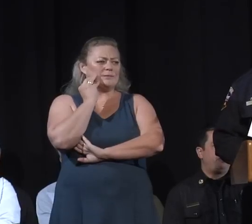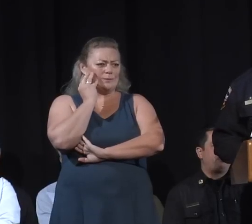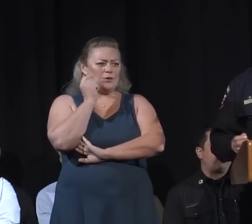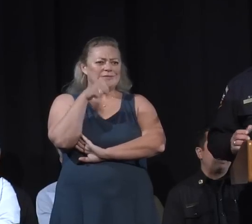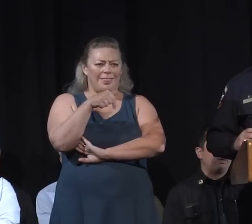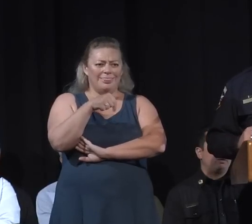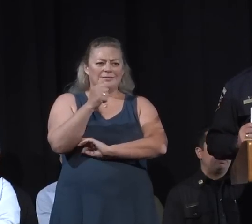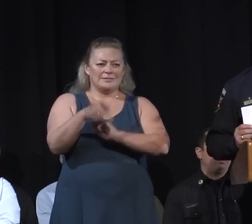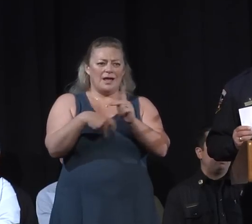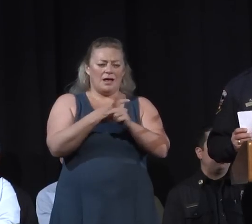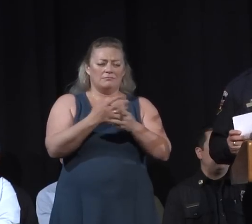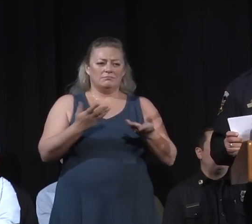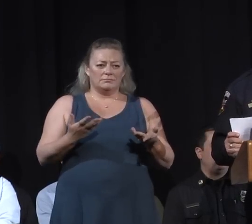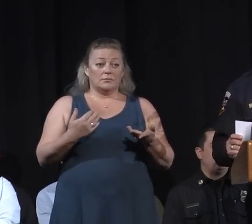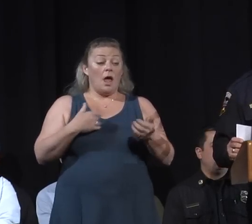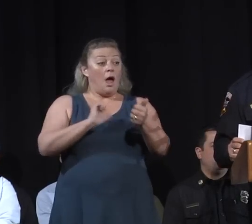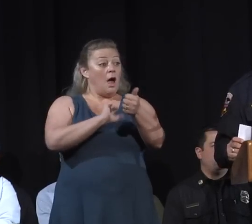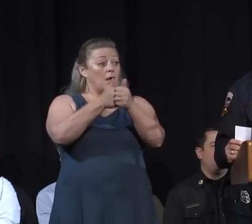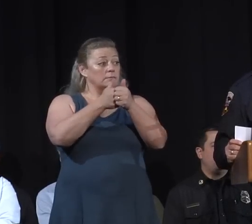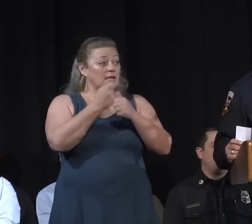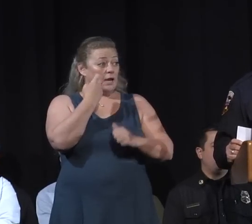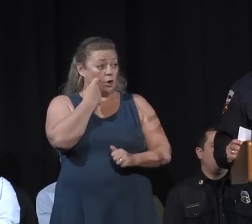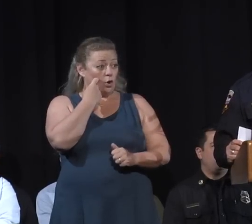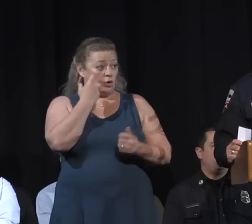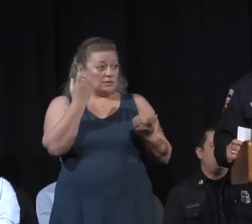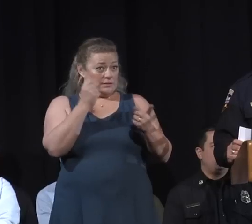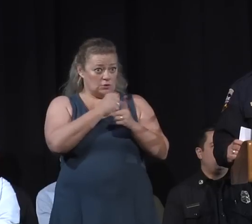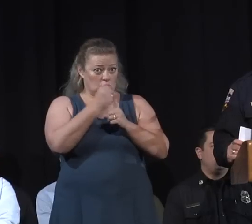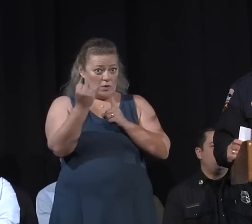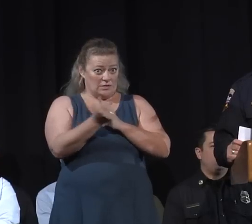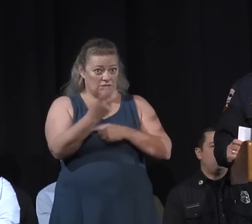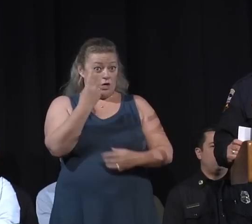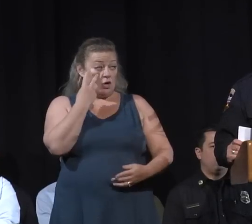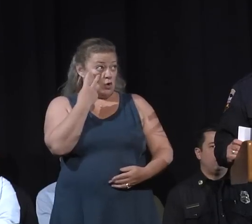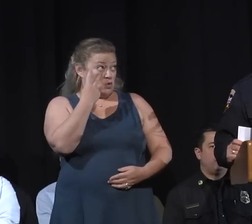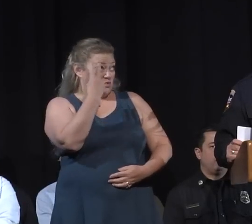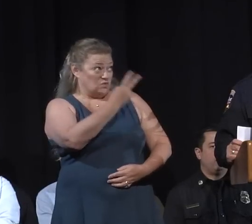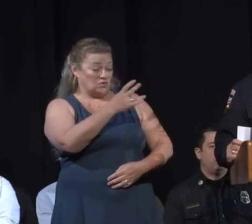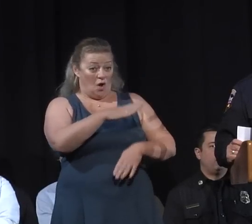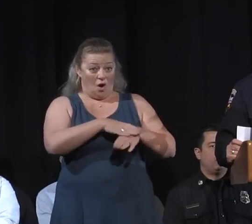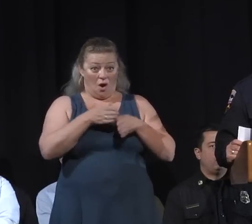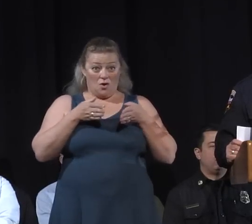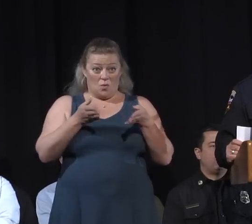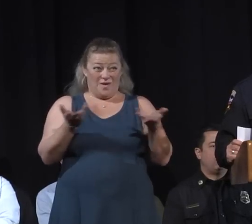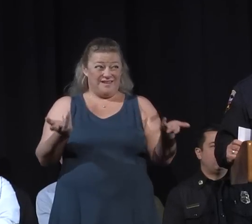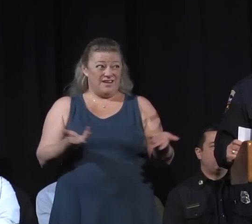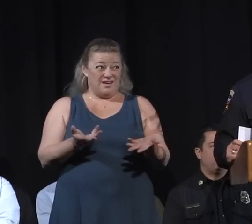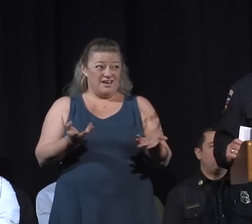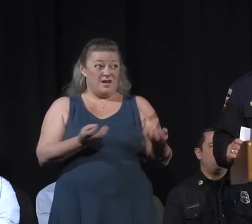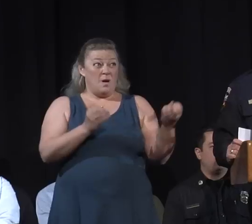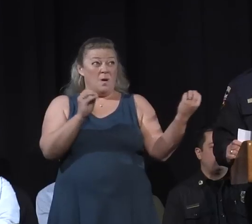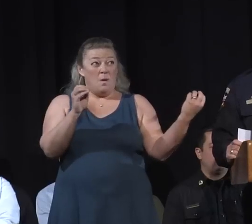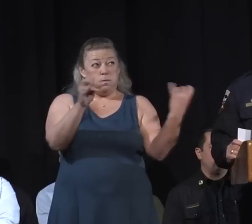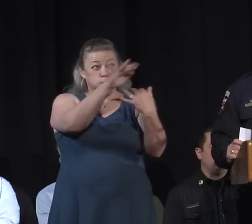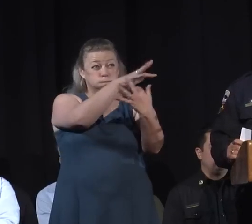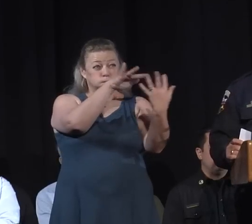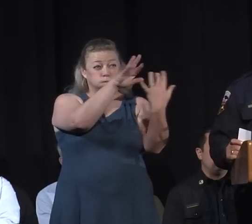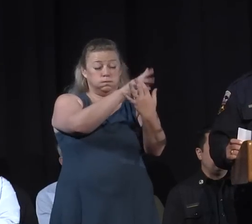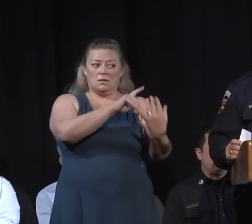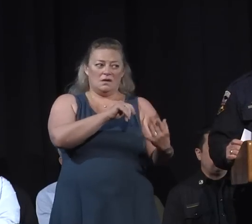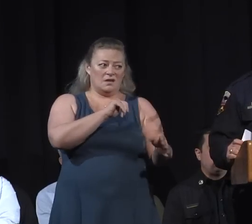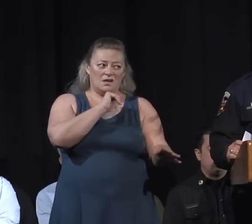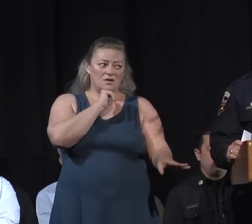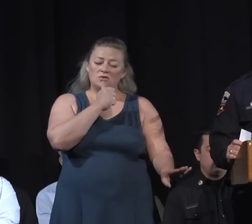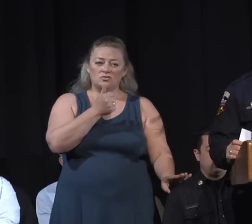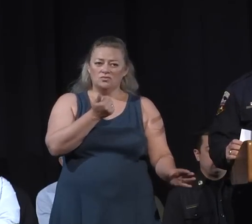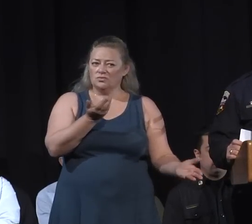little bit of an update on the current situation. As you drove in here today, you saw smoke in the sky. This fire is nowhere near over. It has just